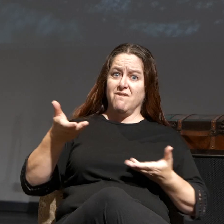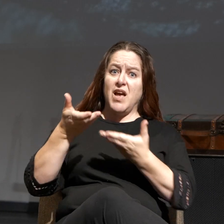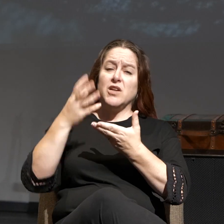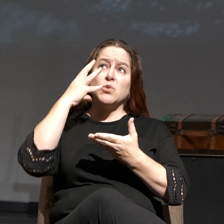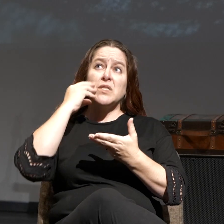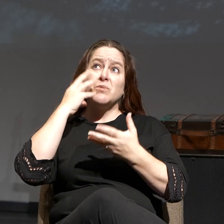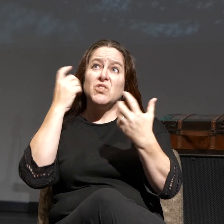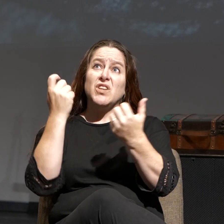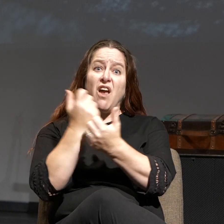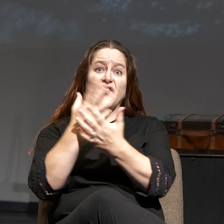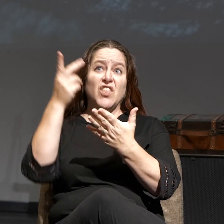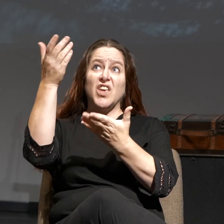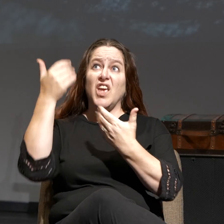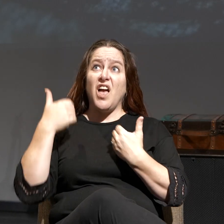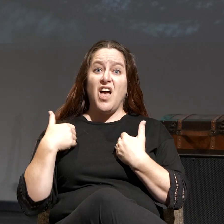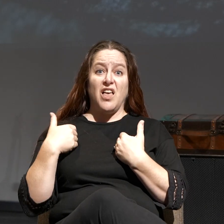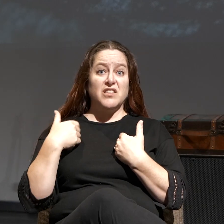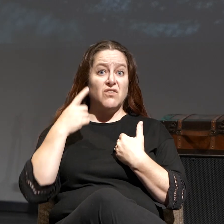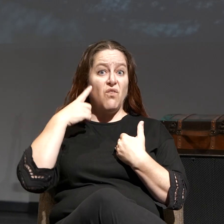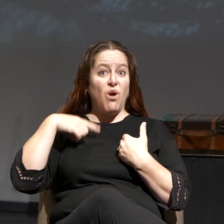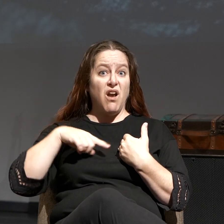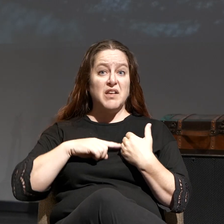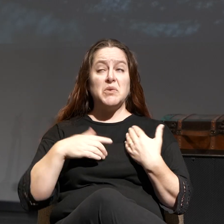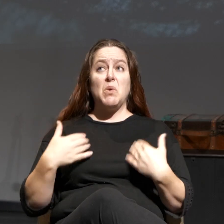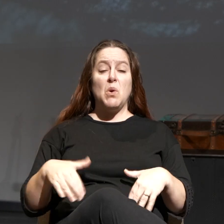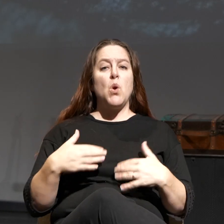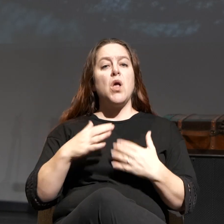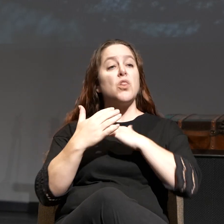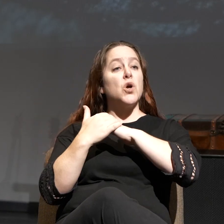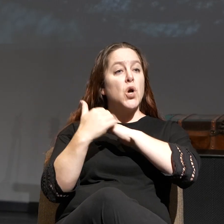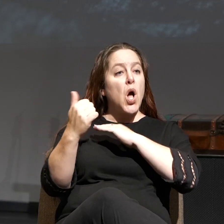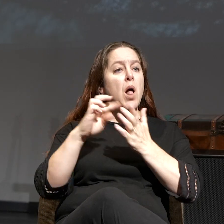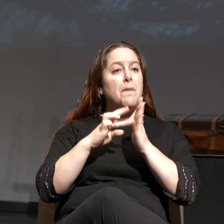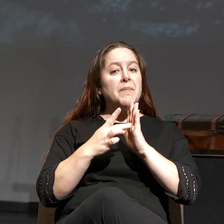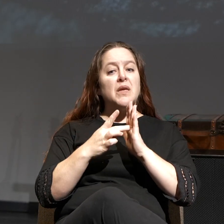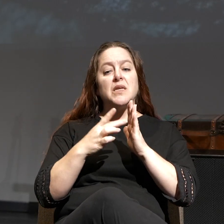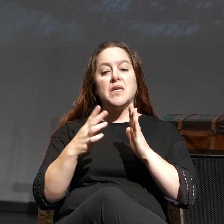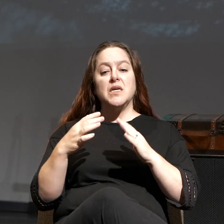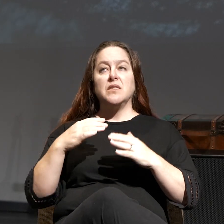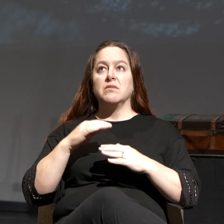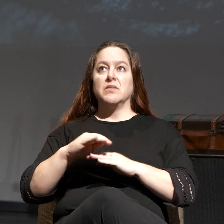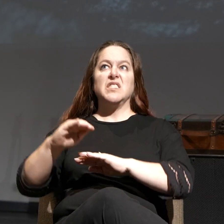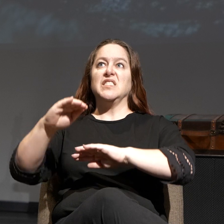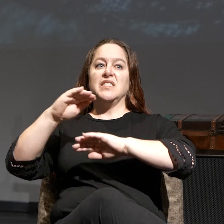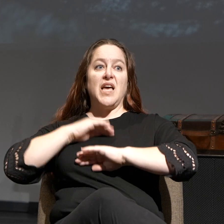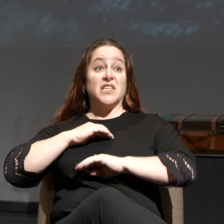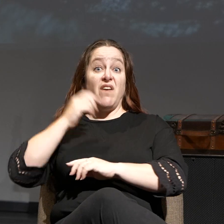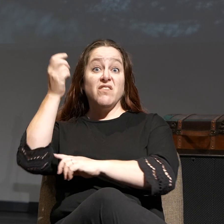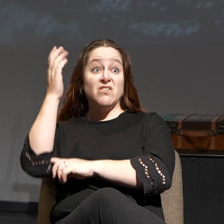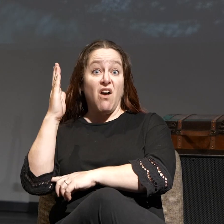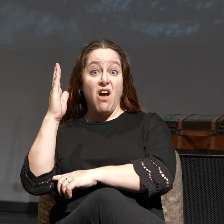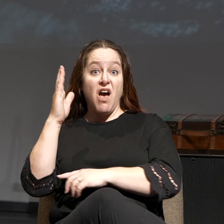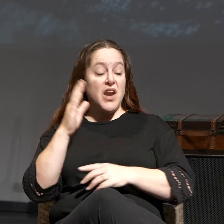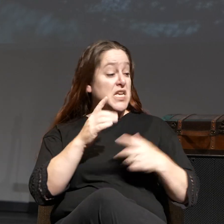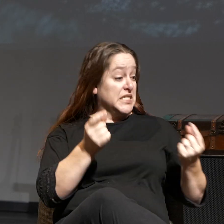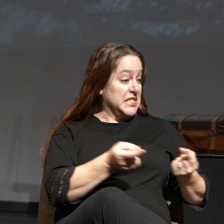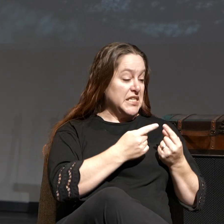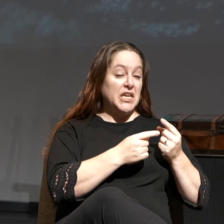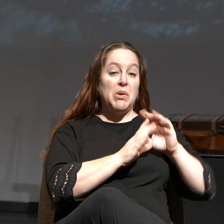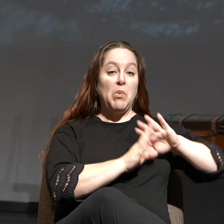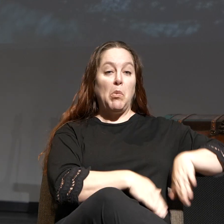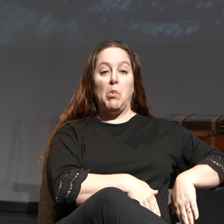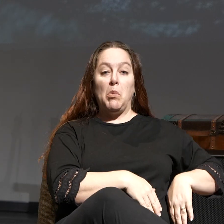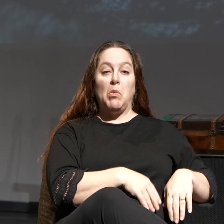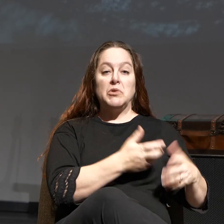Christ Jesus. The call to holiness is the call to be so satisfied in God that sin loses its appeal and suffering